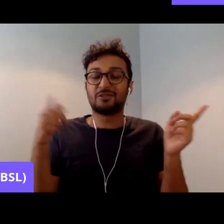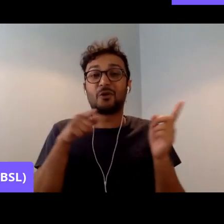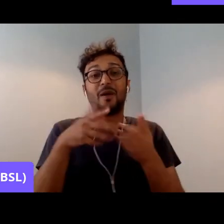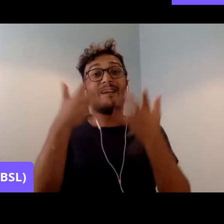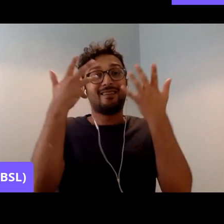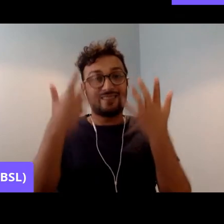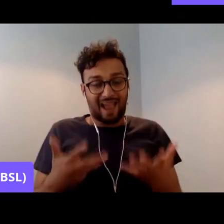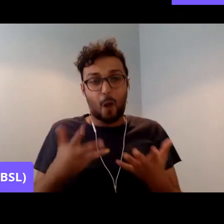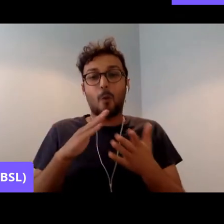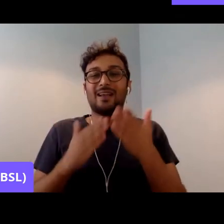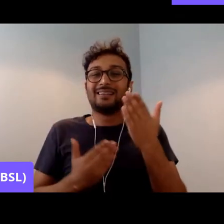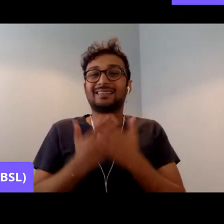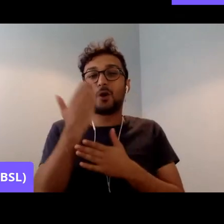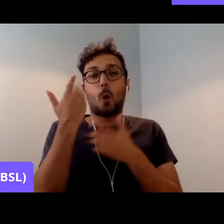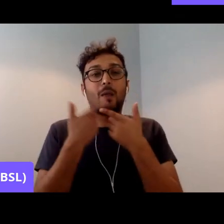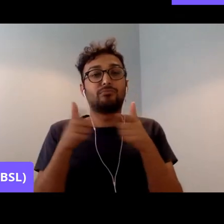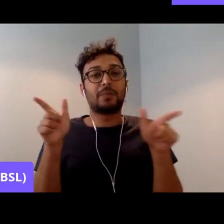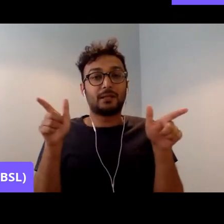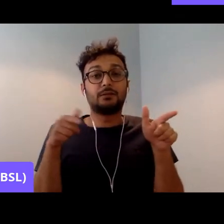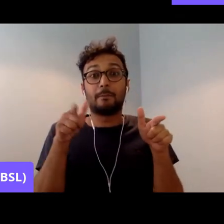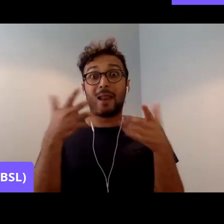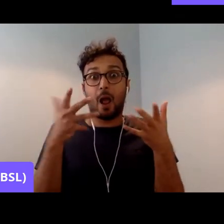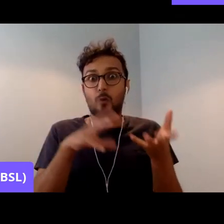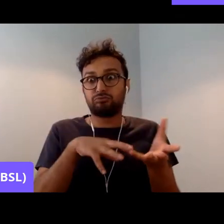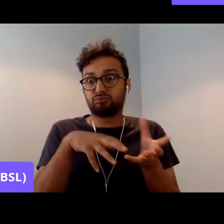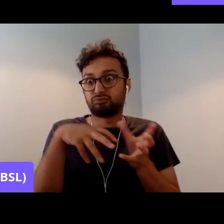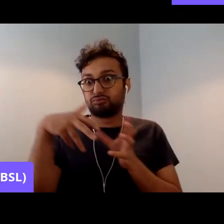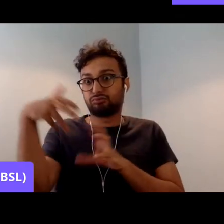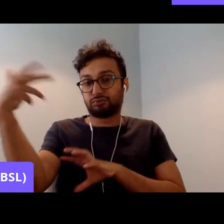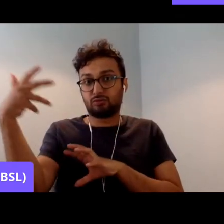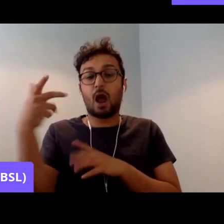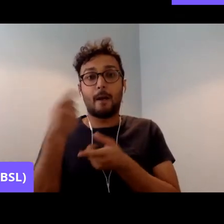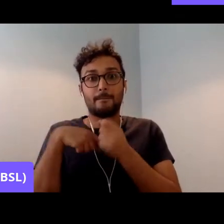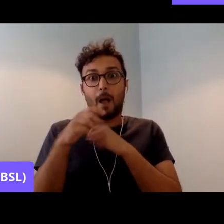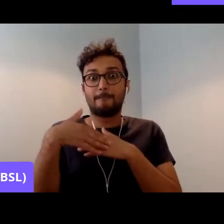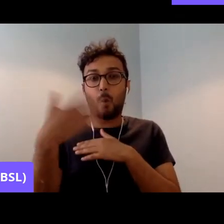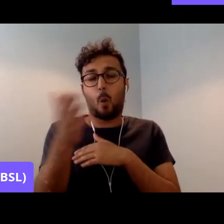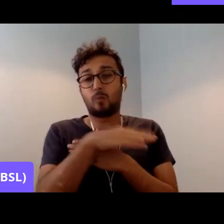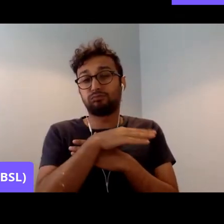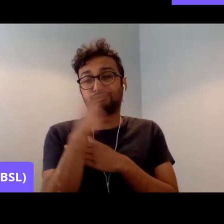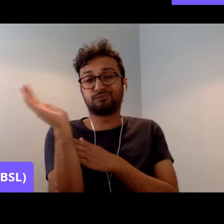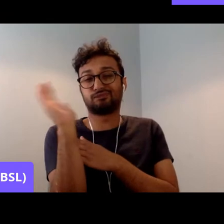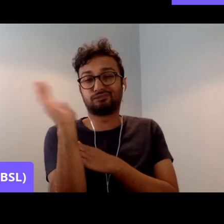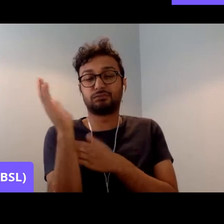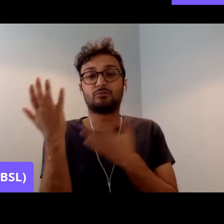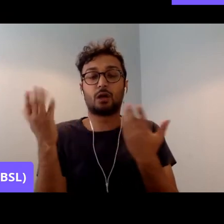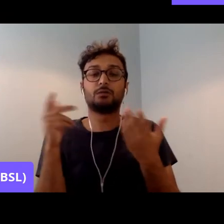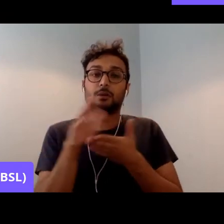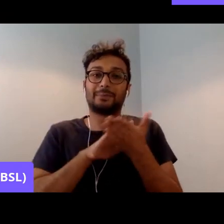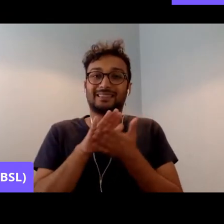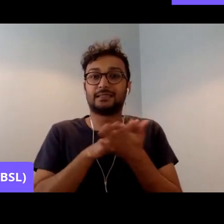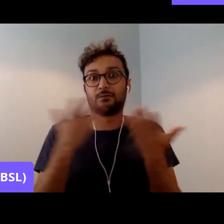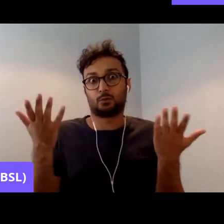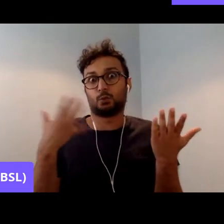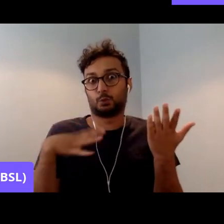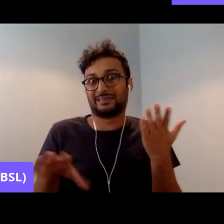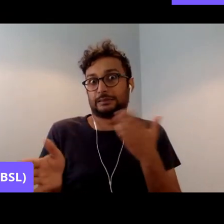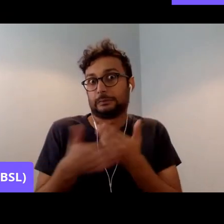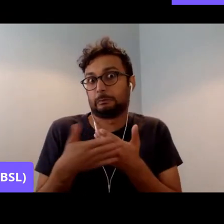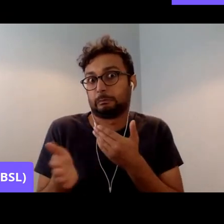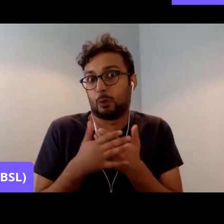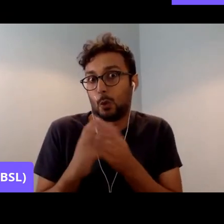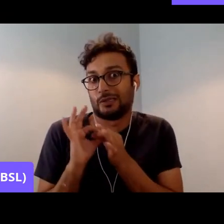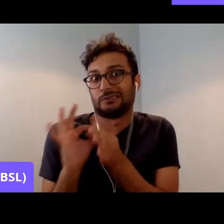further and becomes more fascistic, we will find an increasing need for this. What with zero-hour